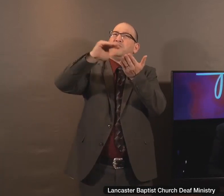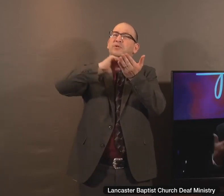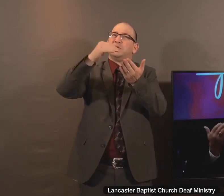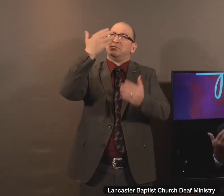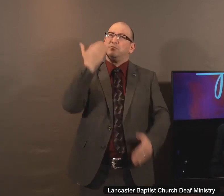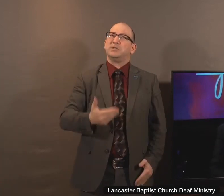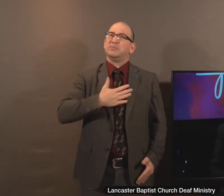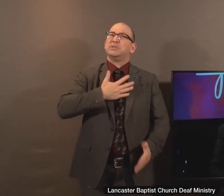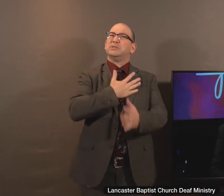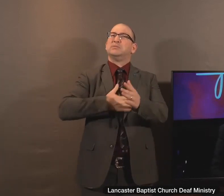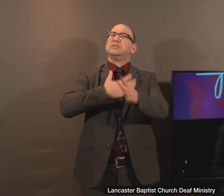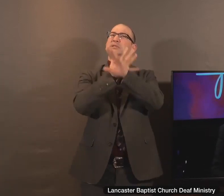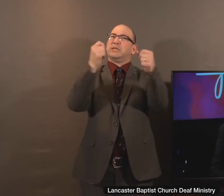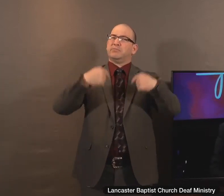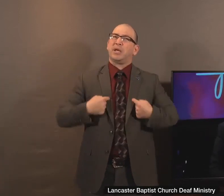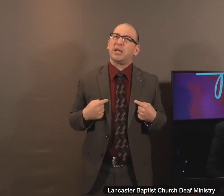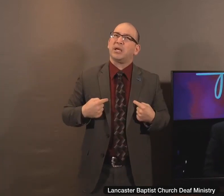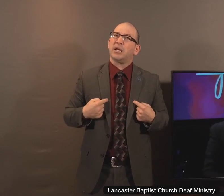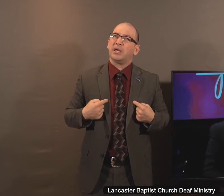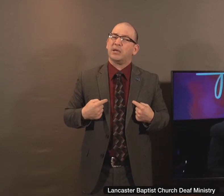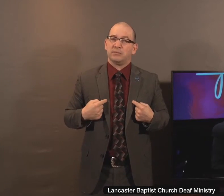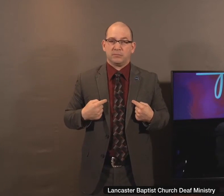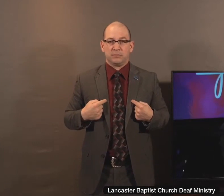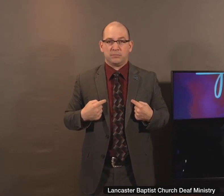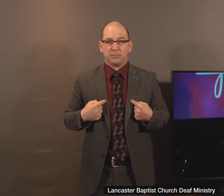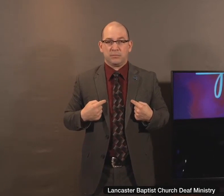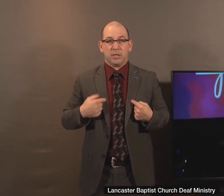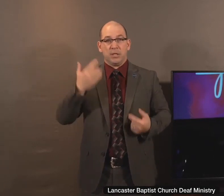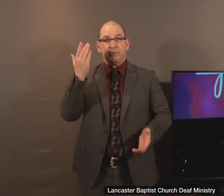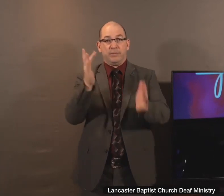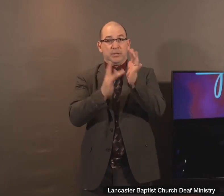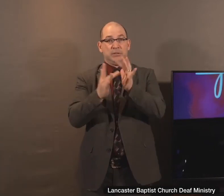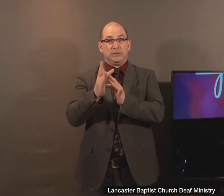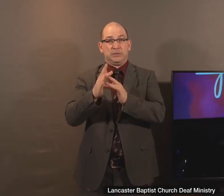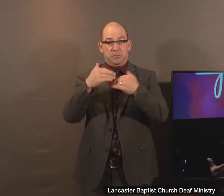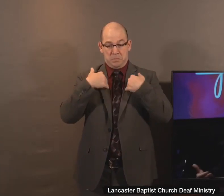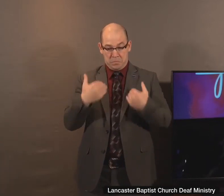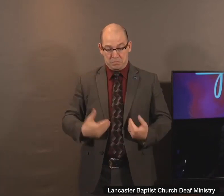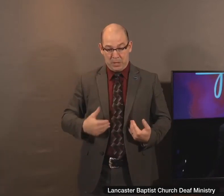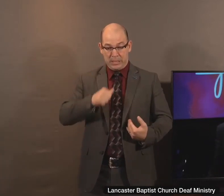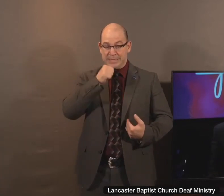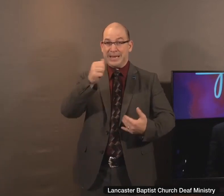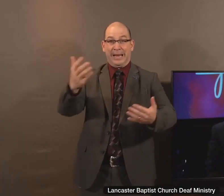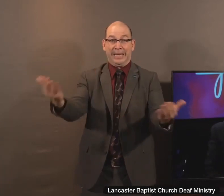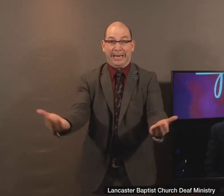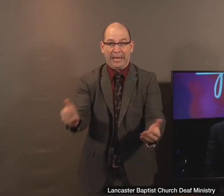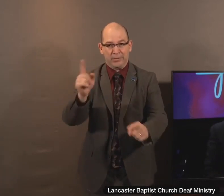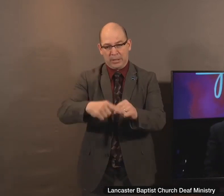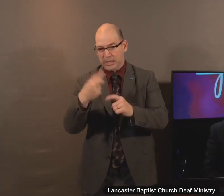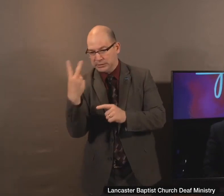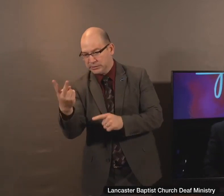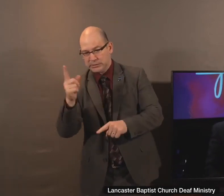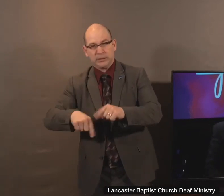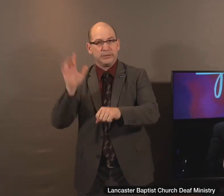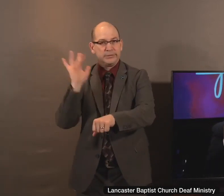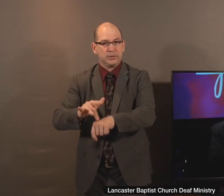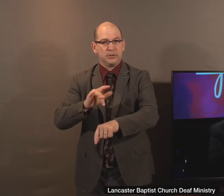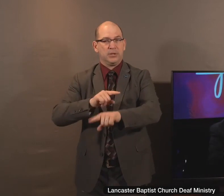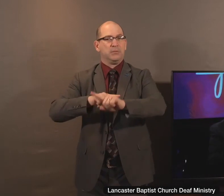to forgive my sin. Now, he may not be with us physically today like he was for this sinful woman, but through his